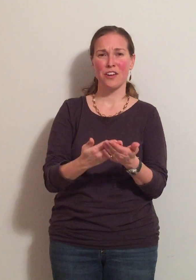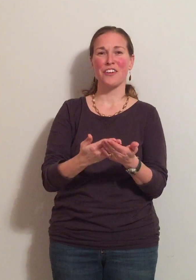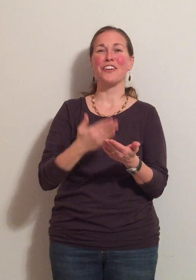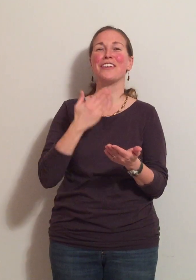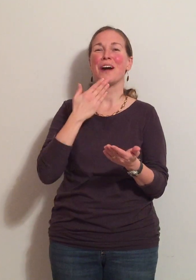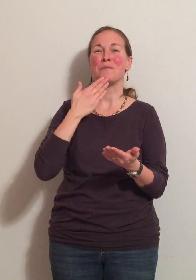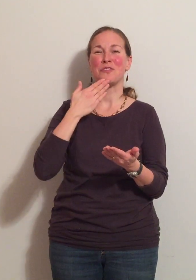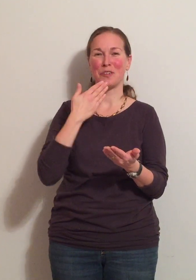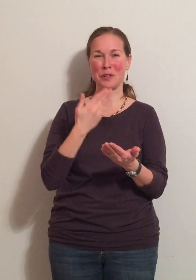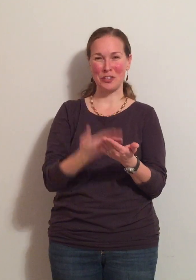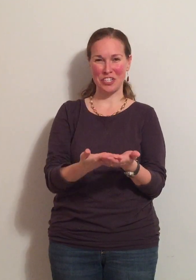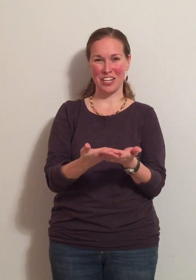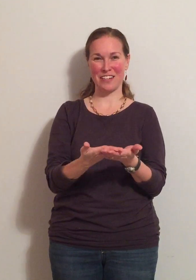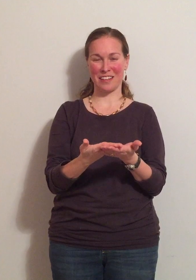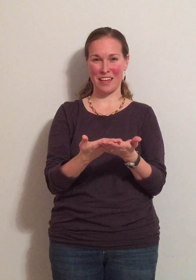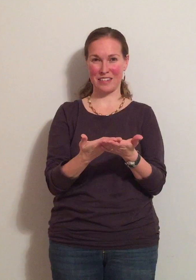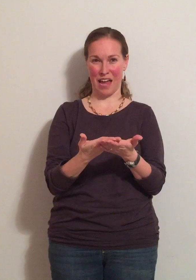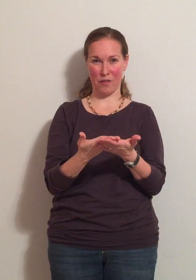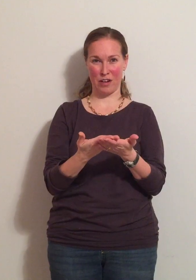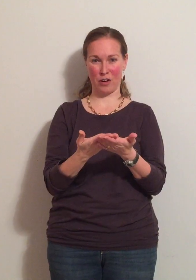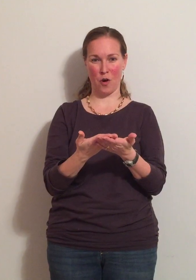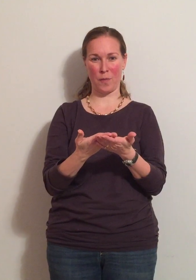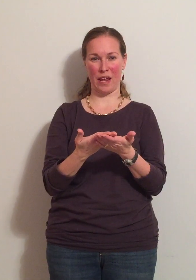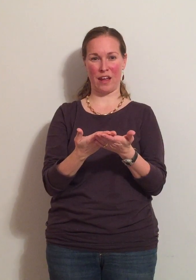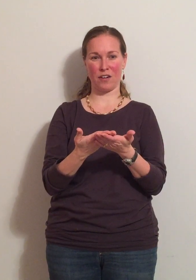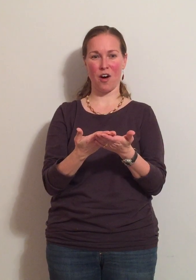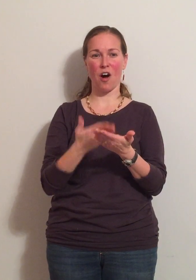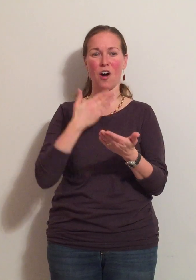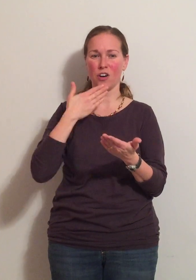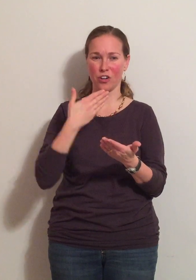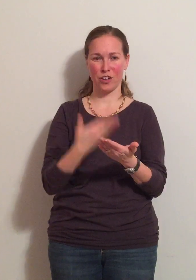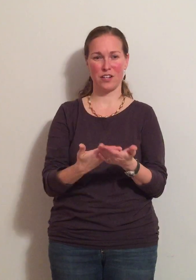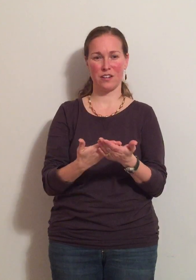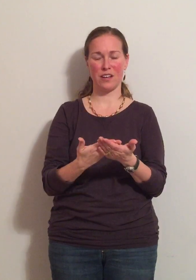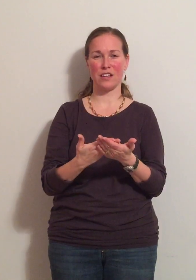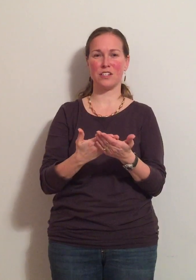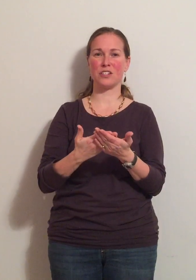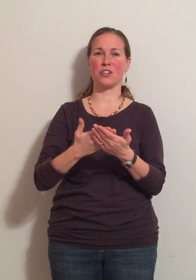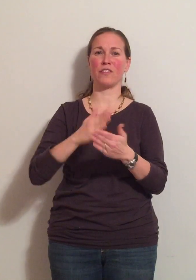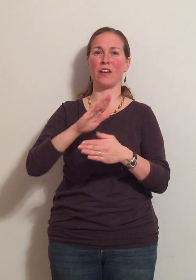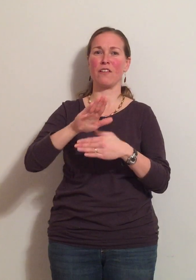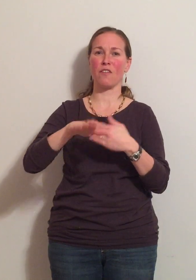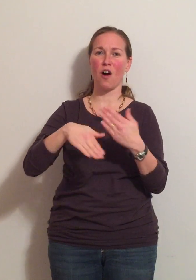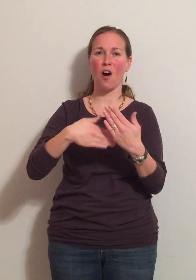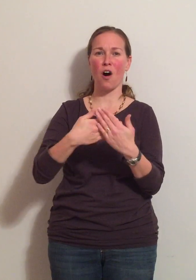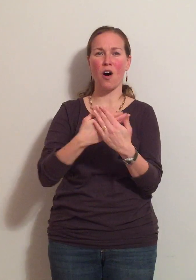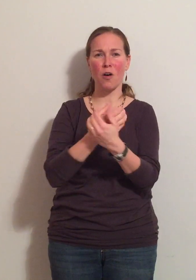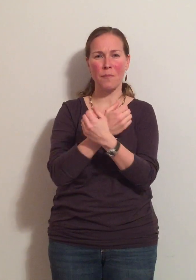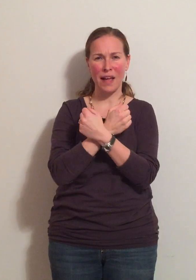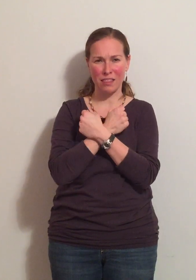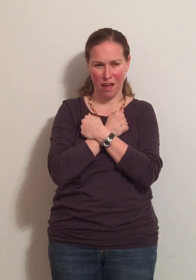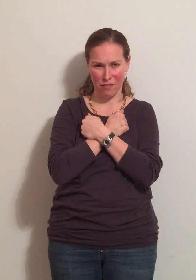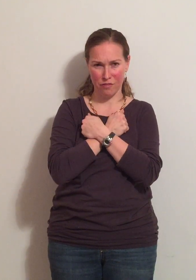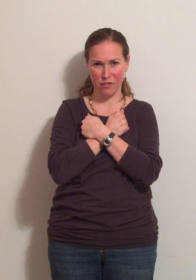Good comes from your chin and lays out in your open hand. All good and deserving of all my love